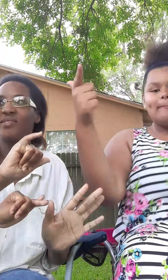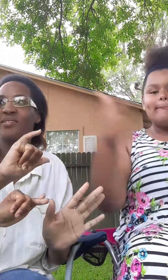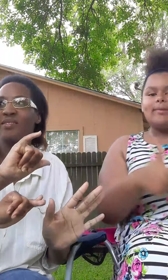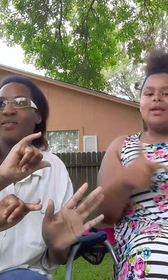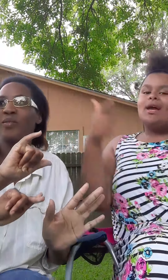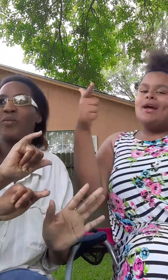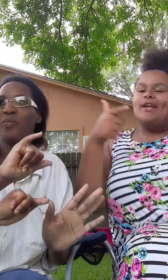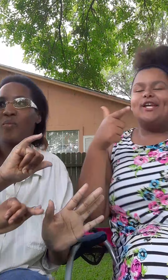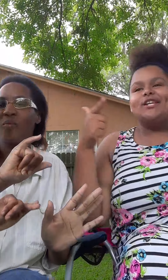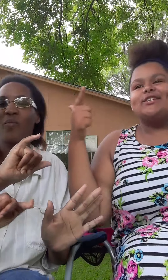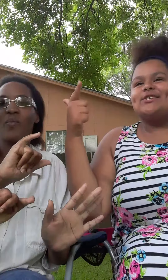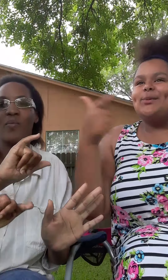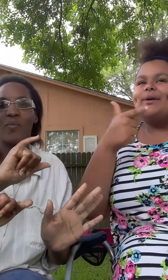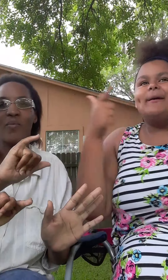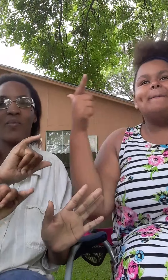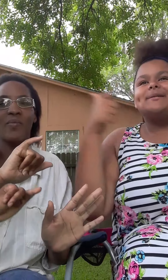You little stupid ass bitch